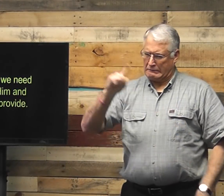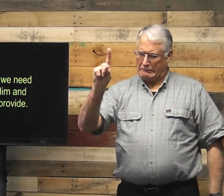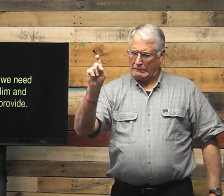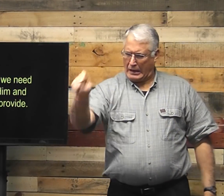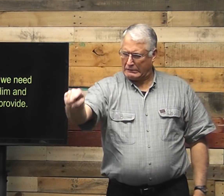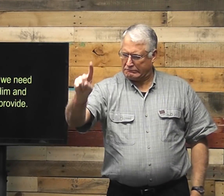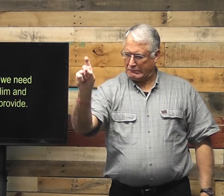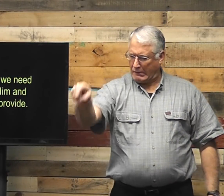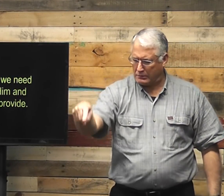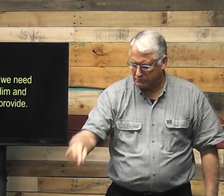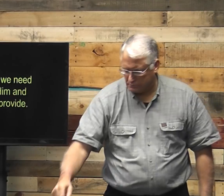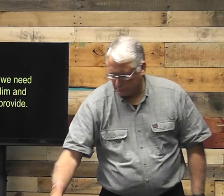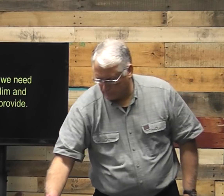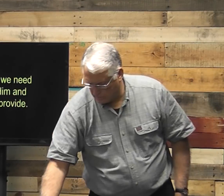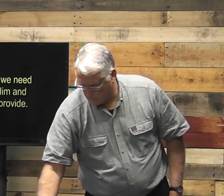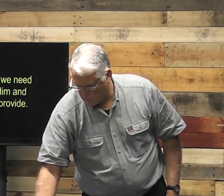So, now I ask you this question.